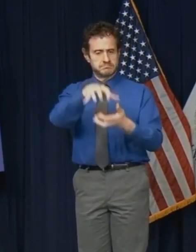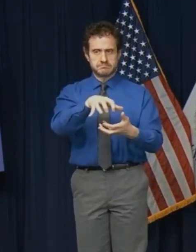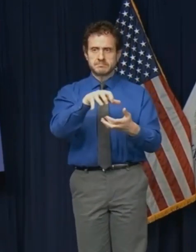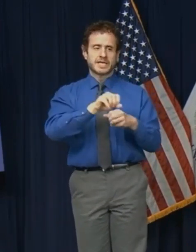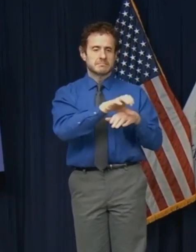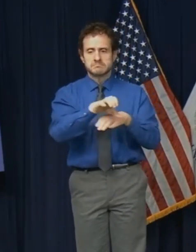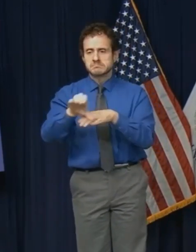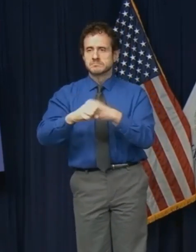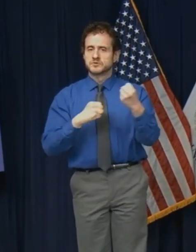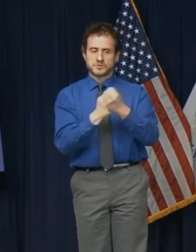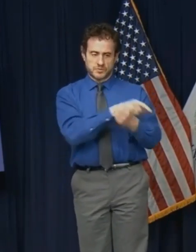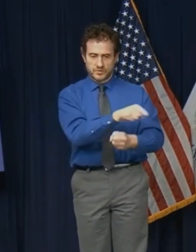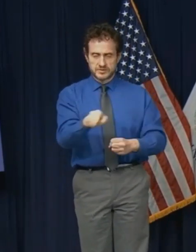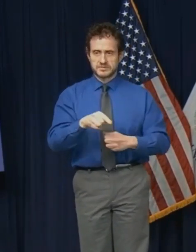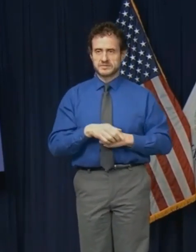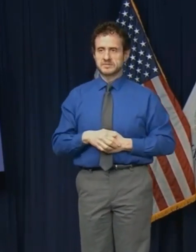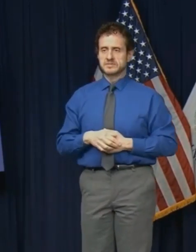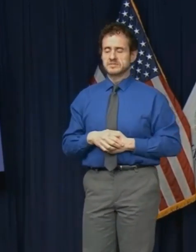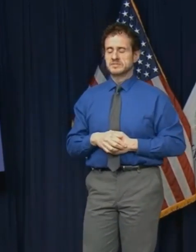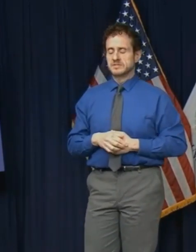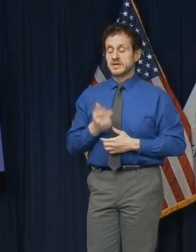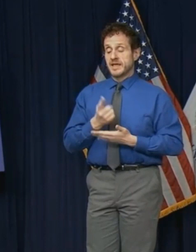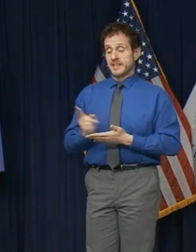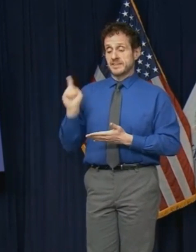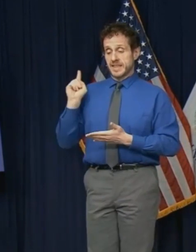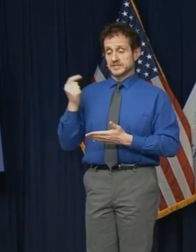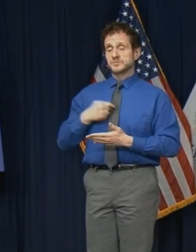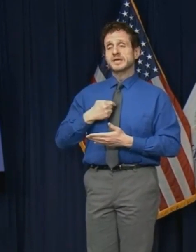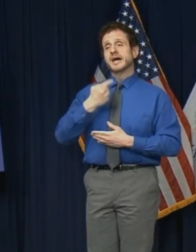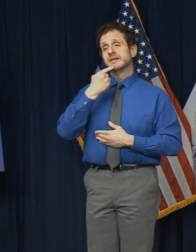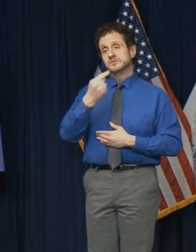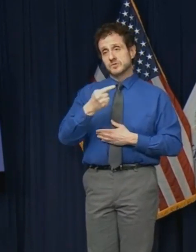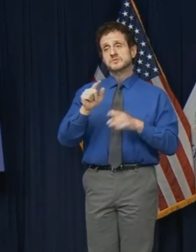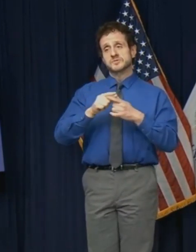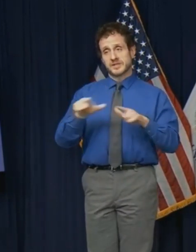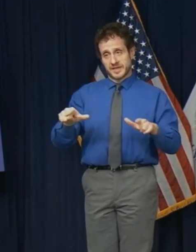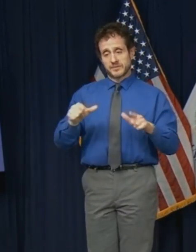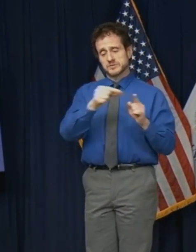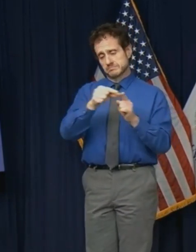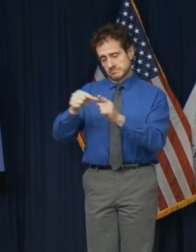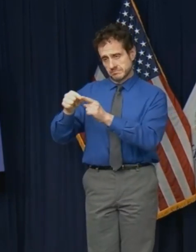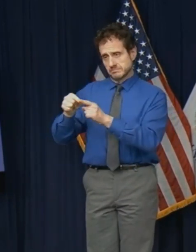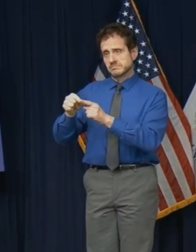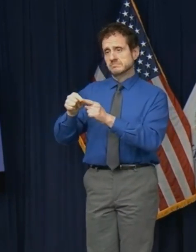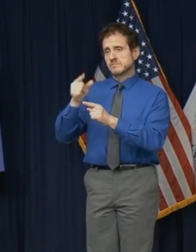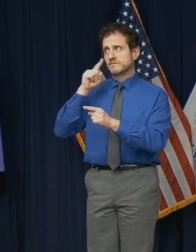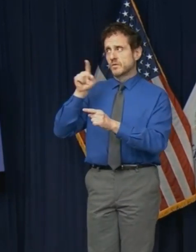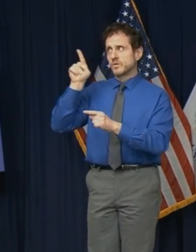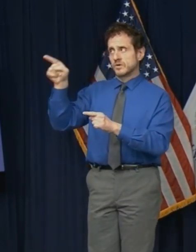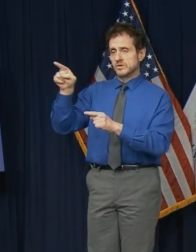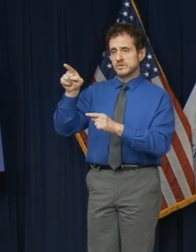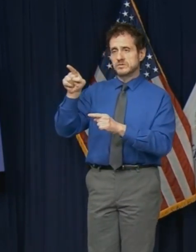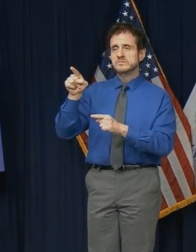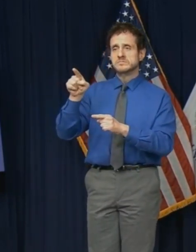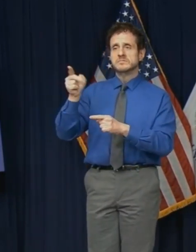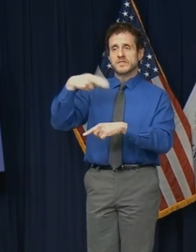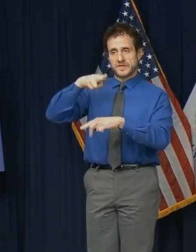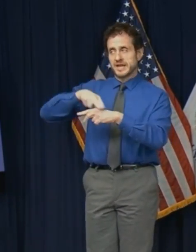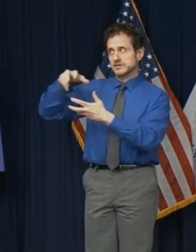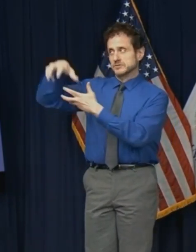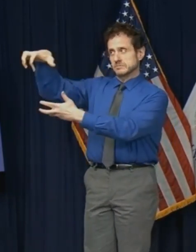quoting back then, and just quoted to you, the language that appeared on the website of the Strategic National